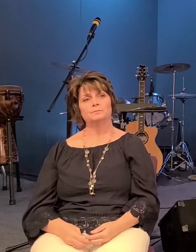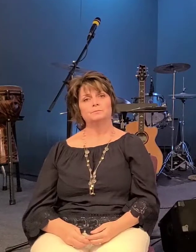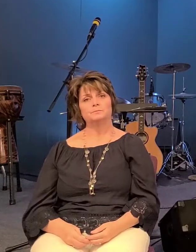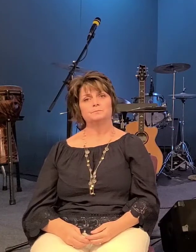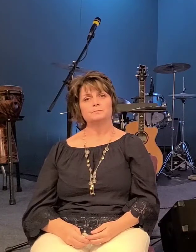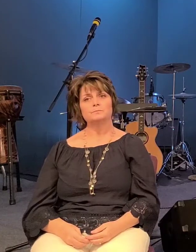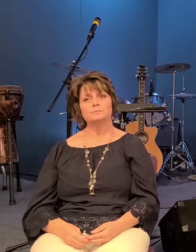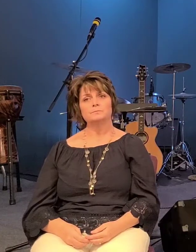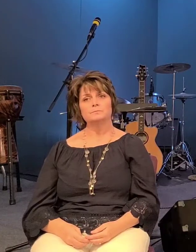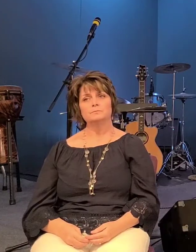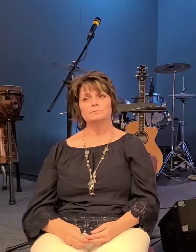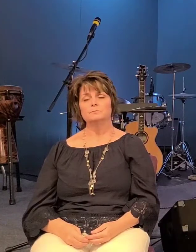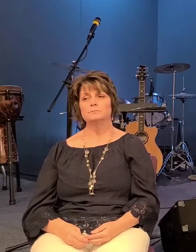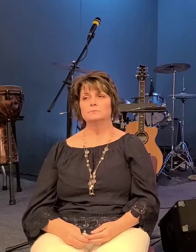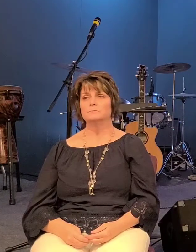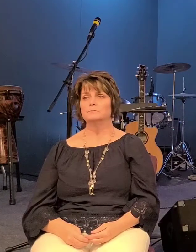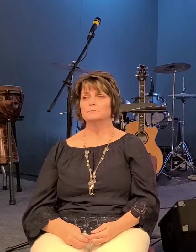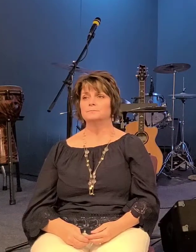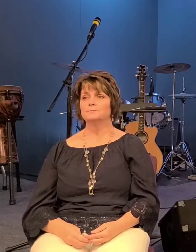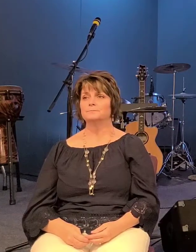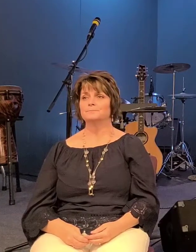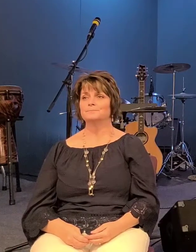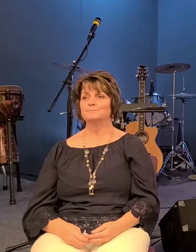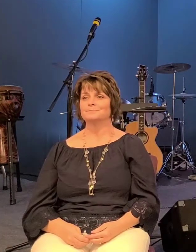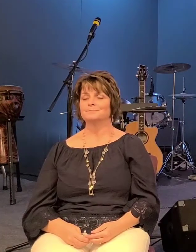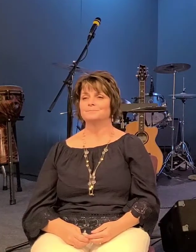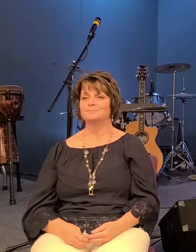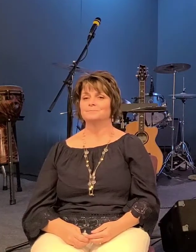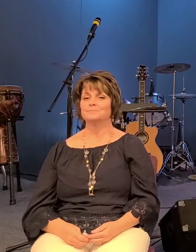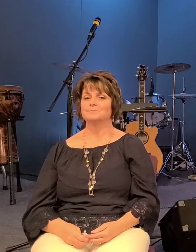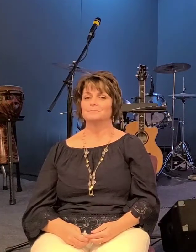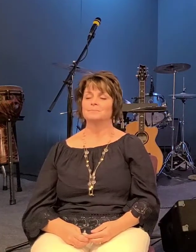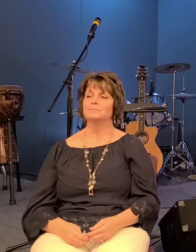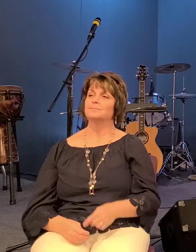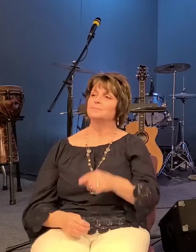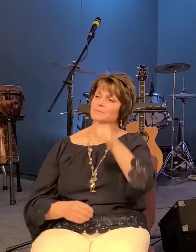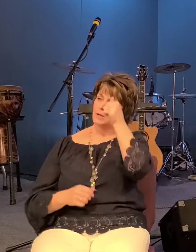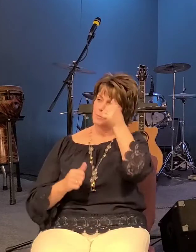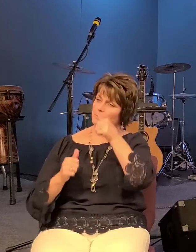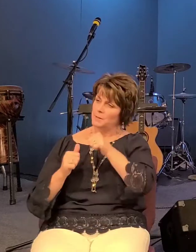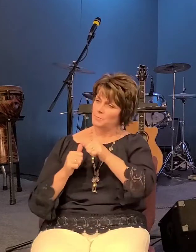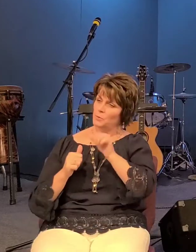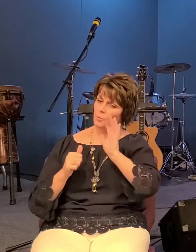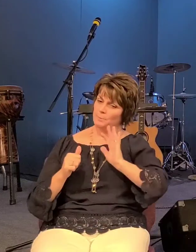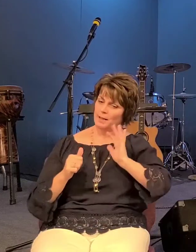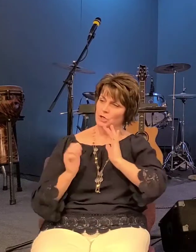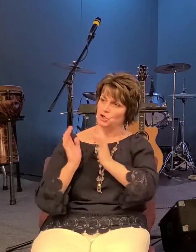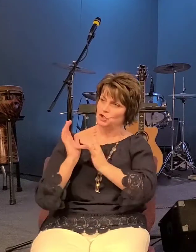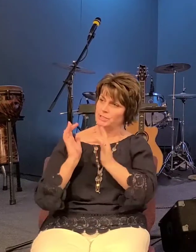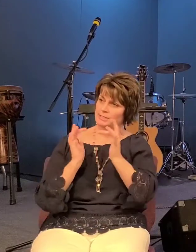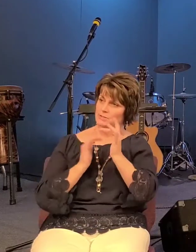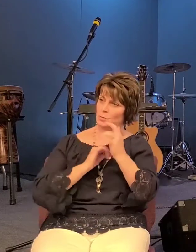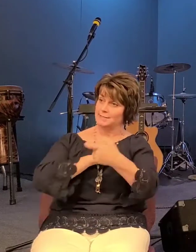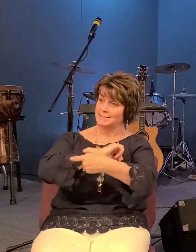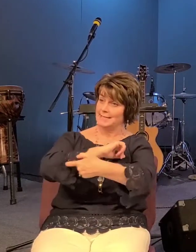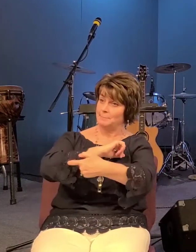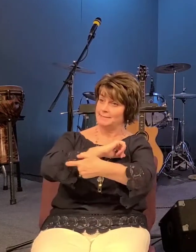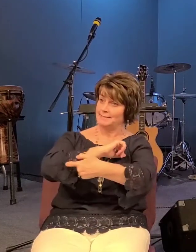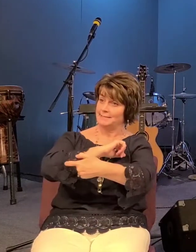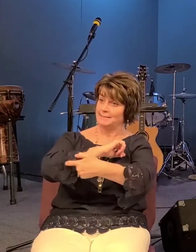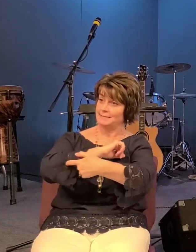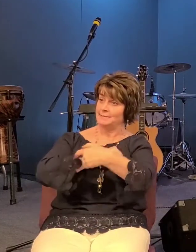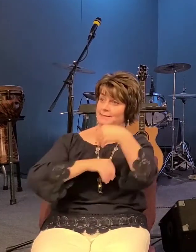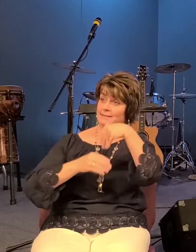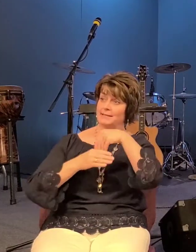and just like in whenever whenever he was being tempted in the desert you know the devil was was telling him then